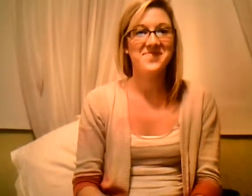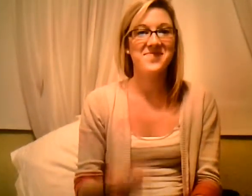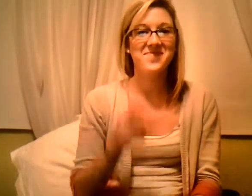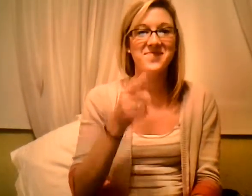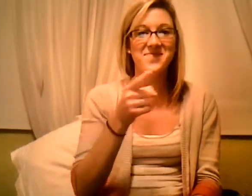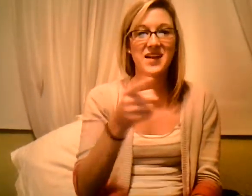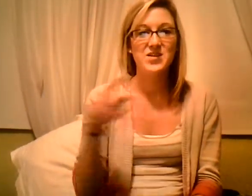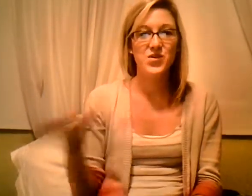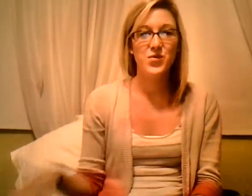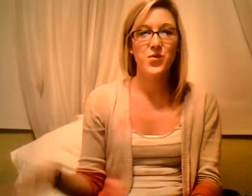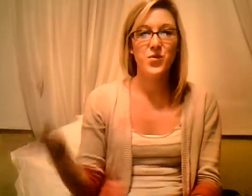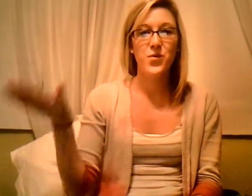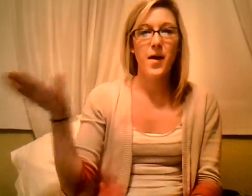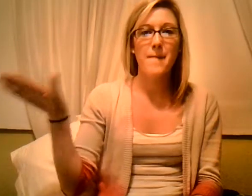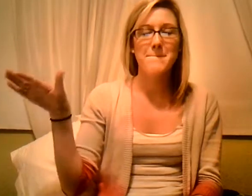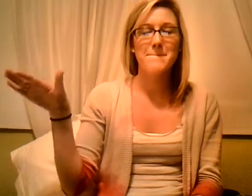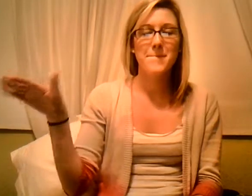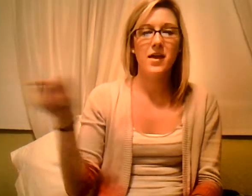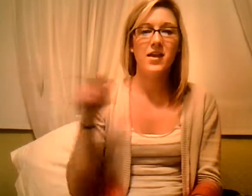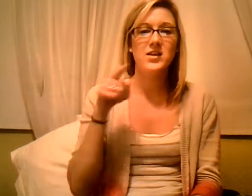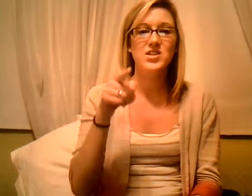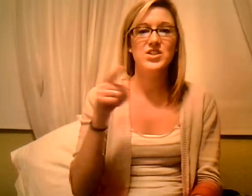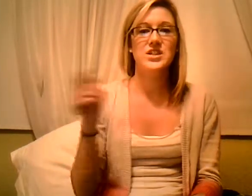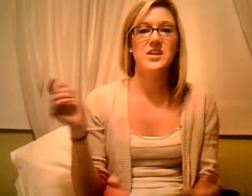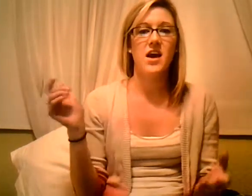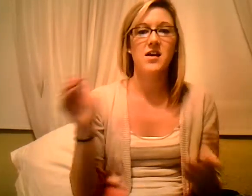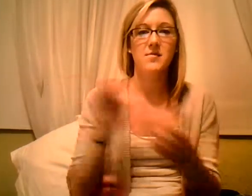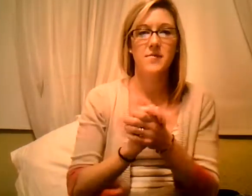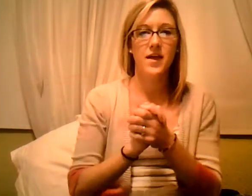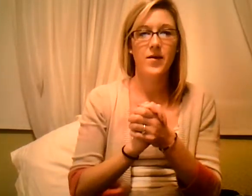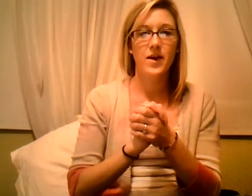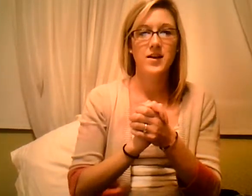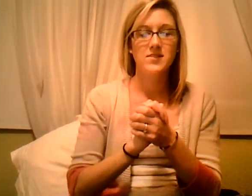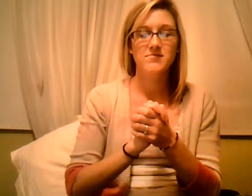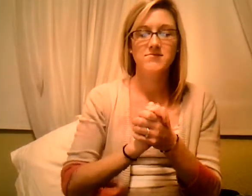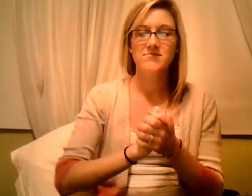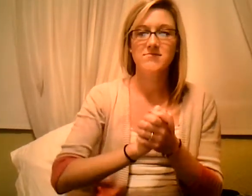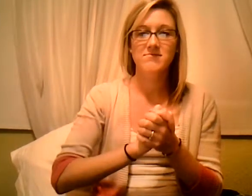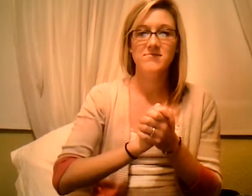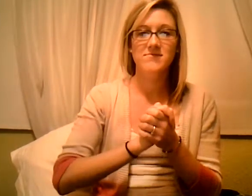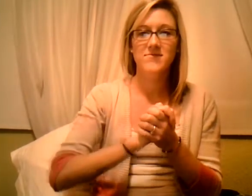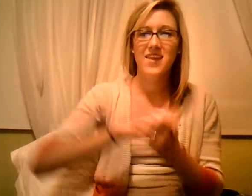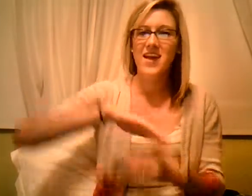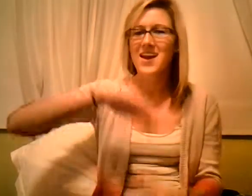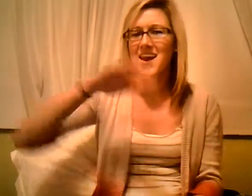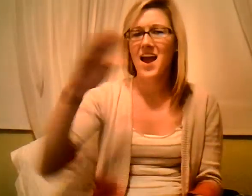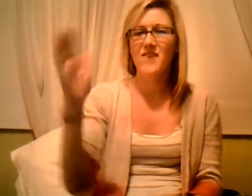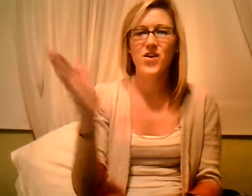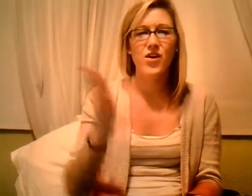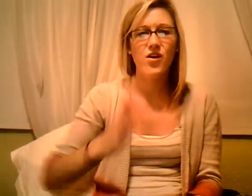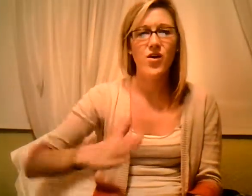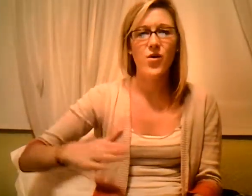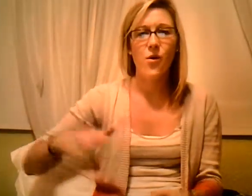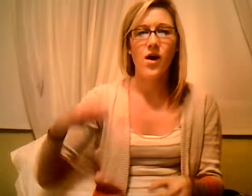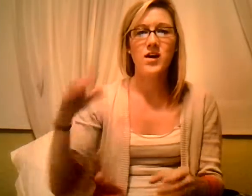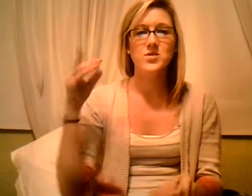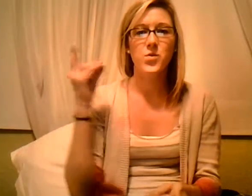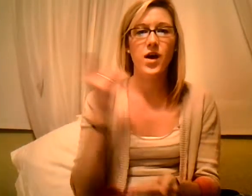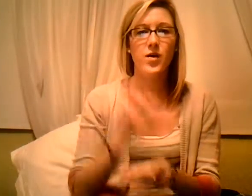She grew up, she got married. It never was quite